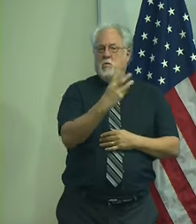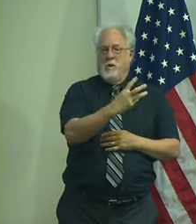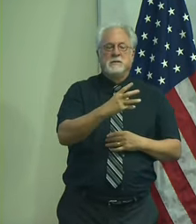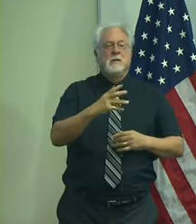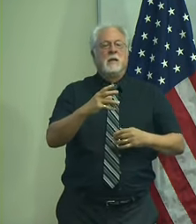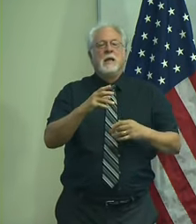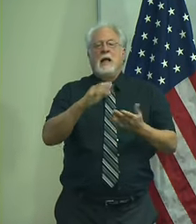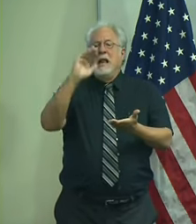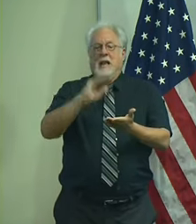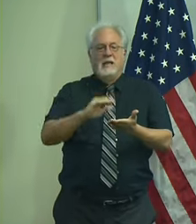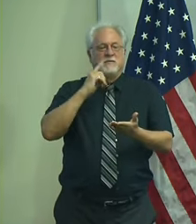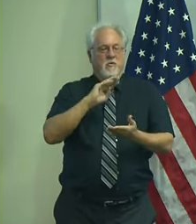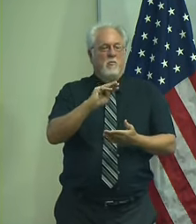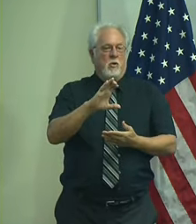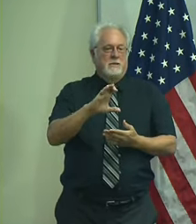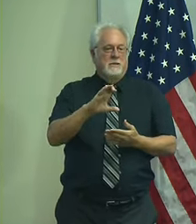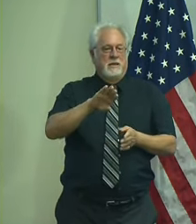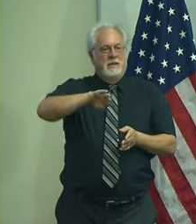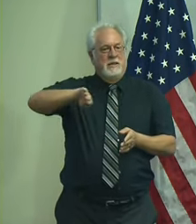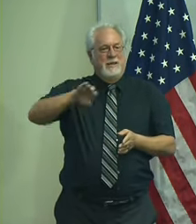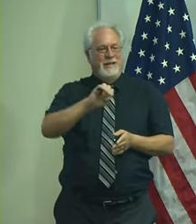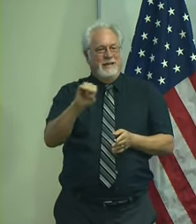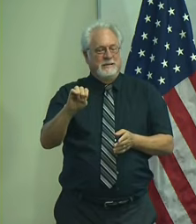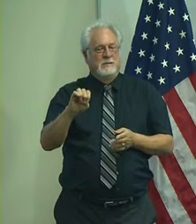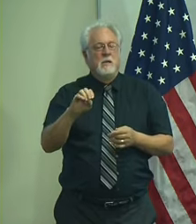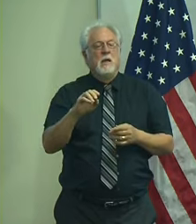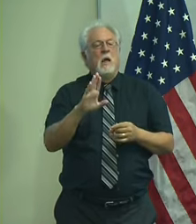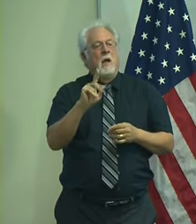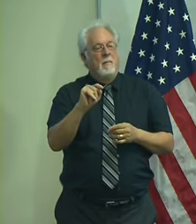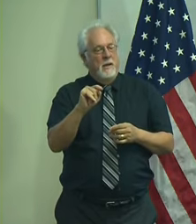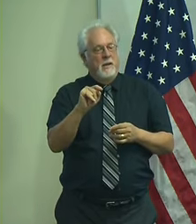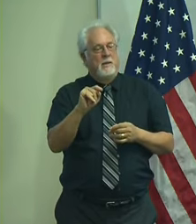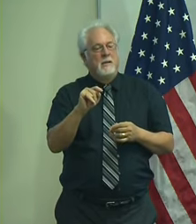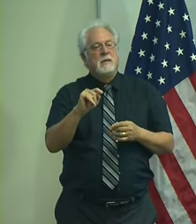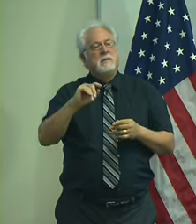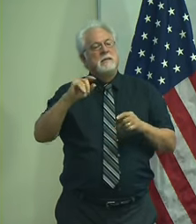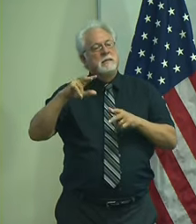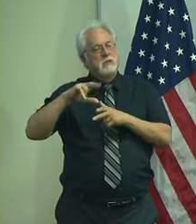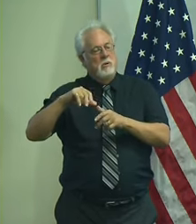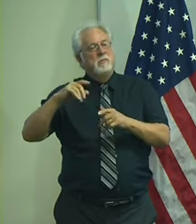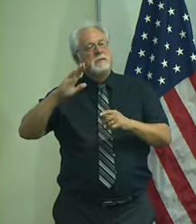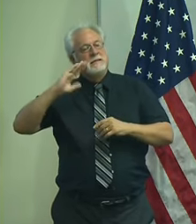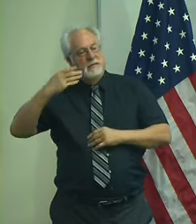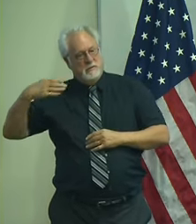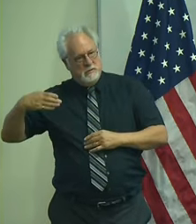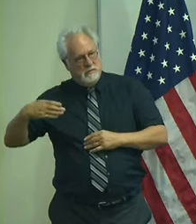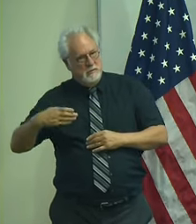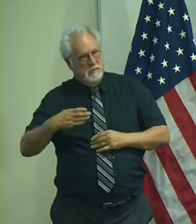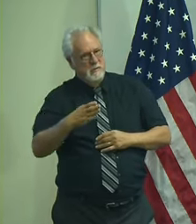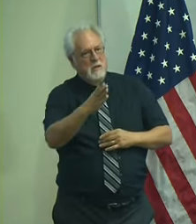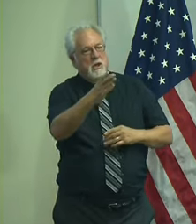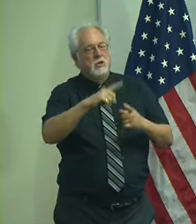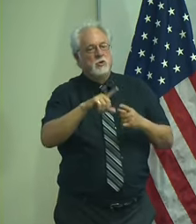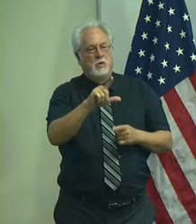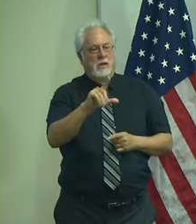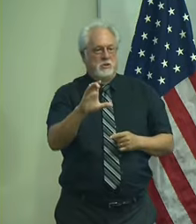It'll be less than that from Morgan City towards the east but the storm appears on a track that will take it very close to